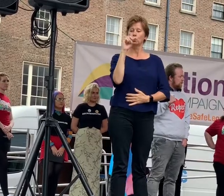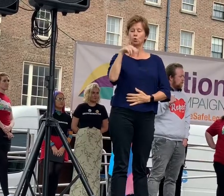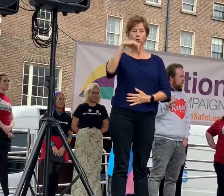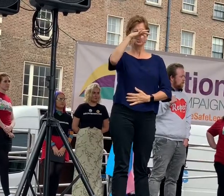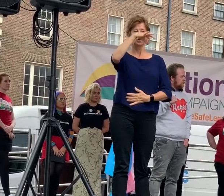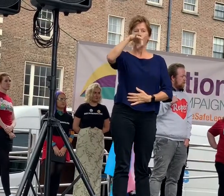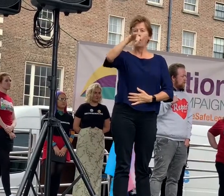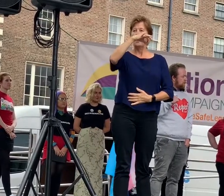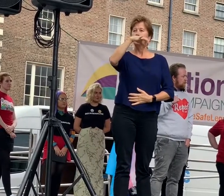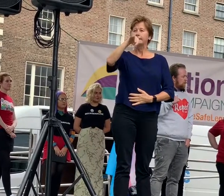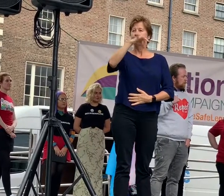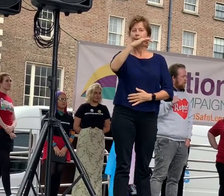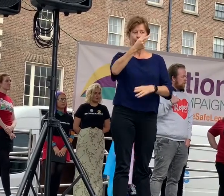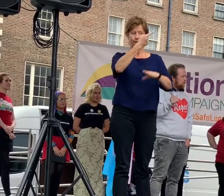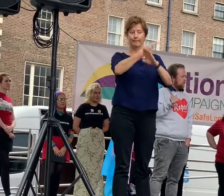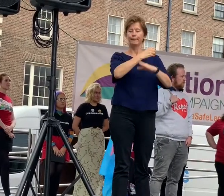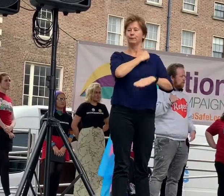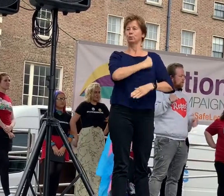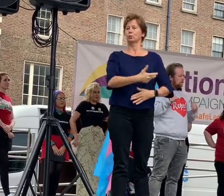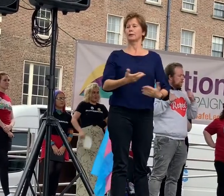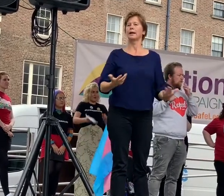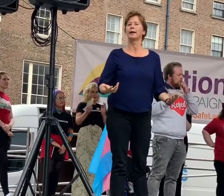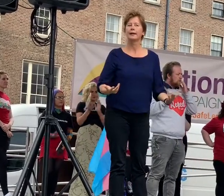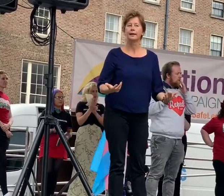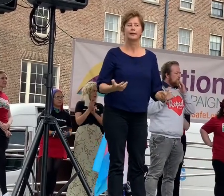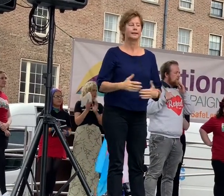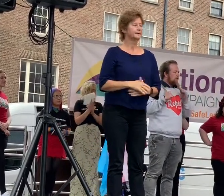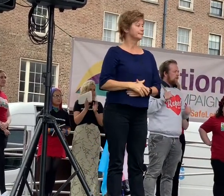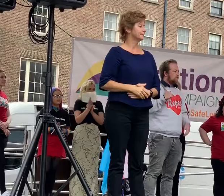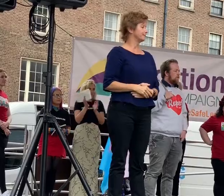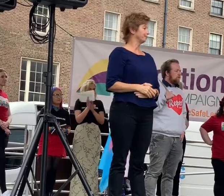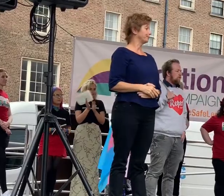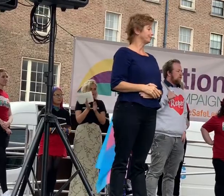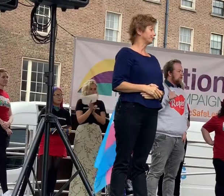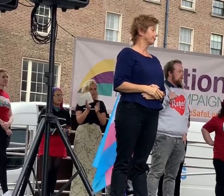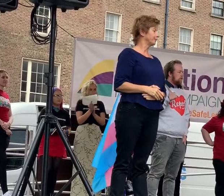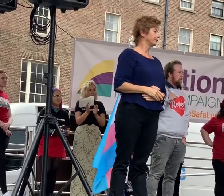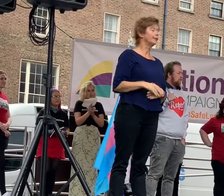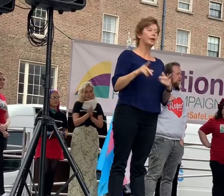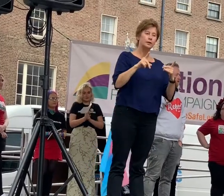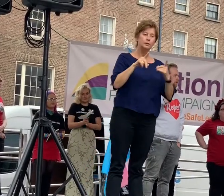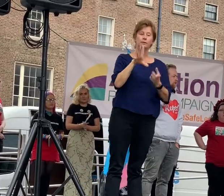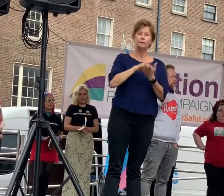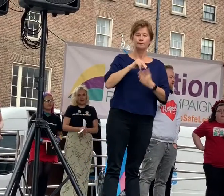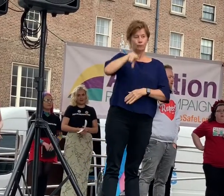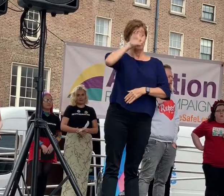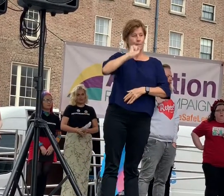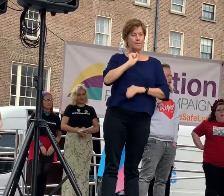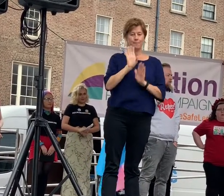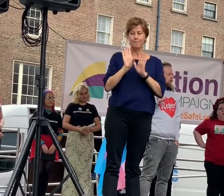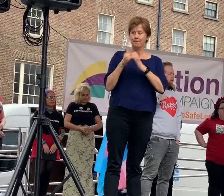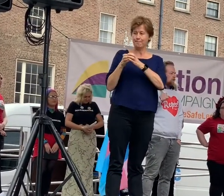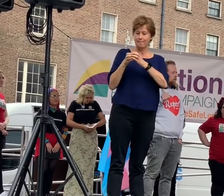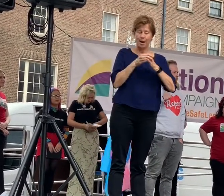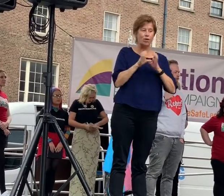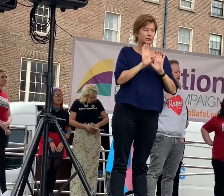days. So, that's a symptom of asking when you realise that you've forgotten minorities at the end when at the start we should be involved